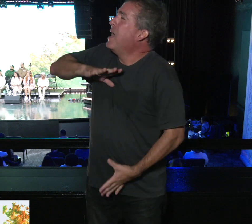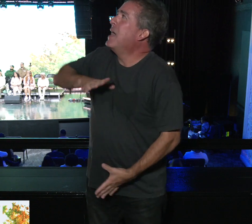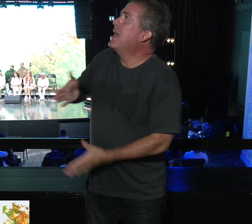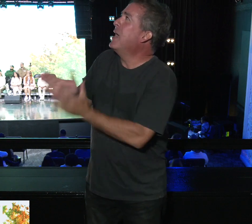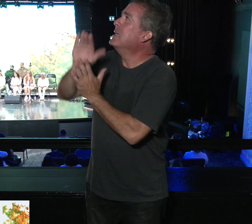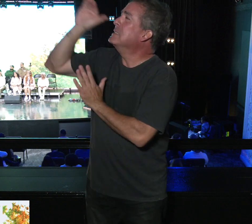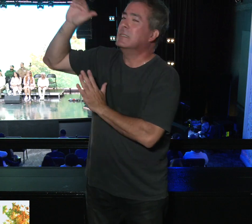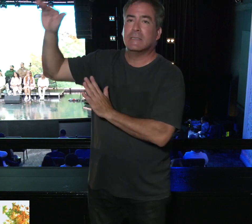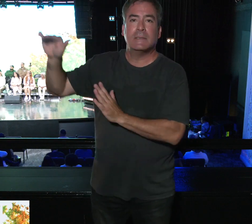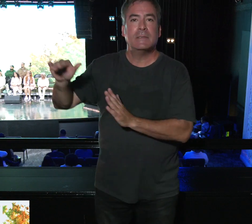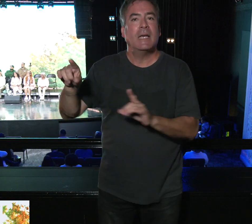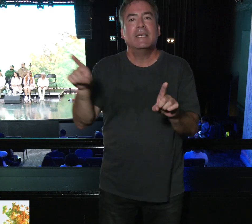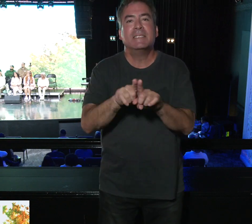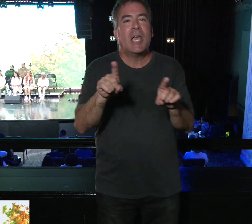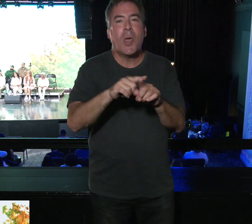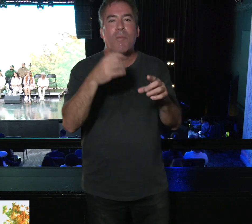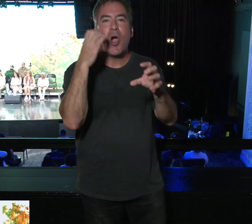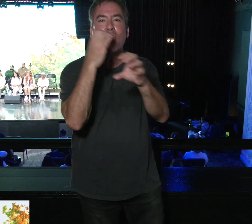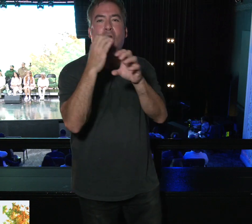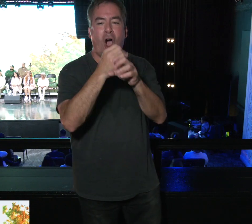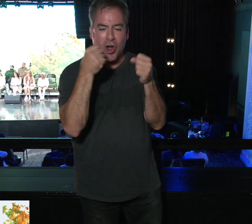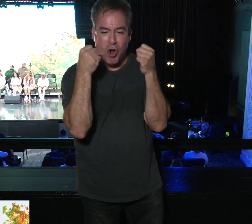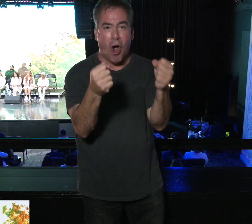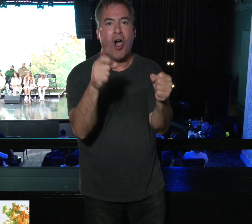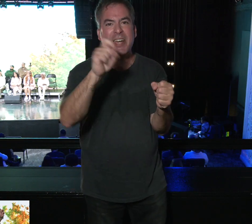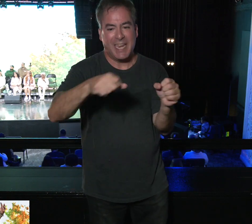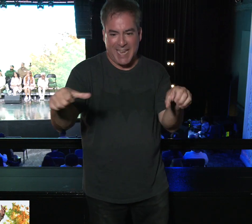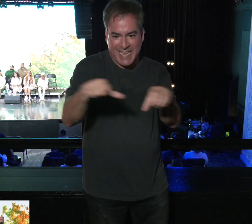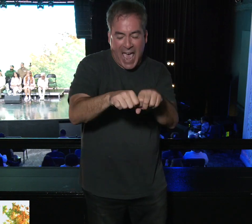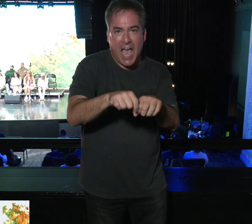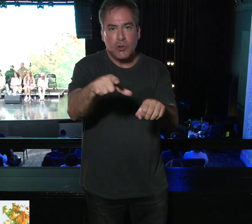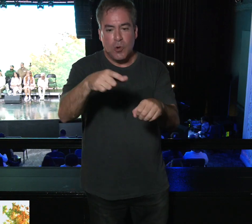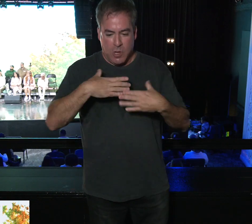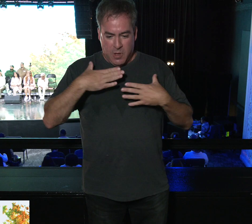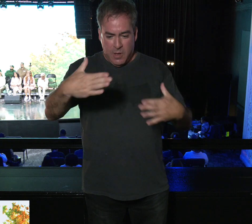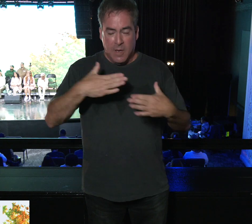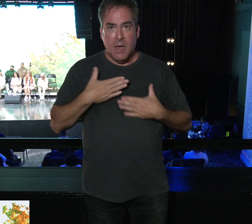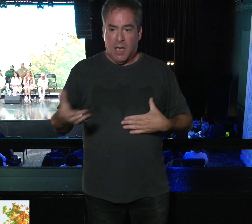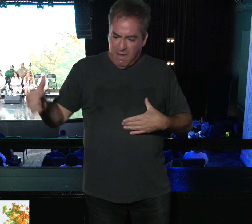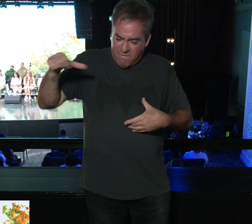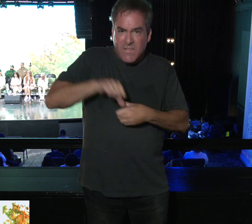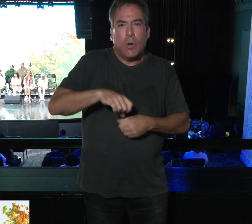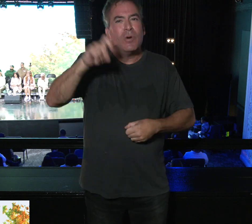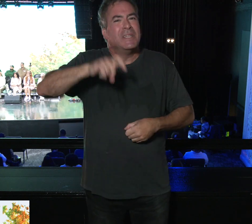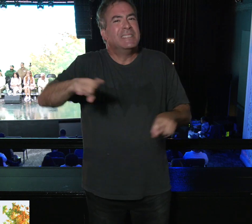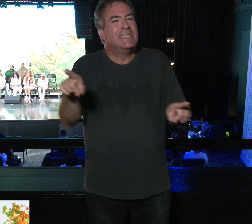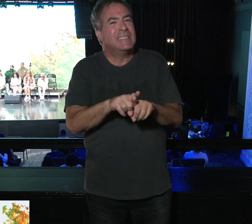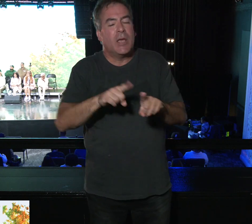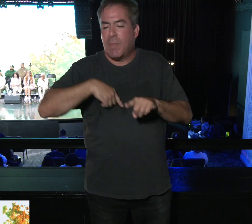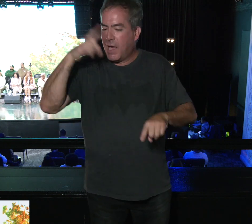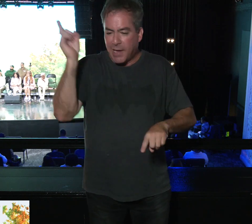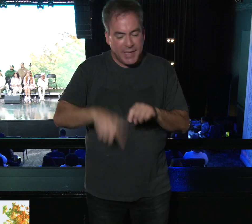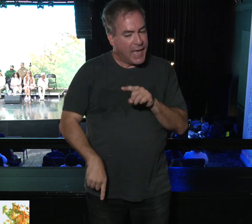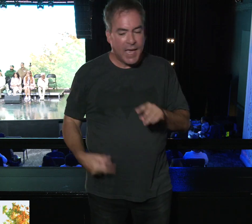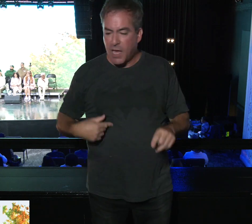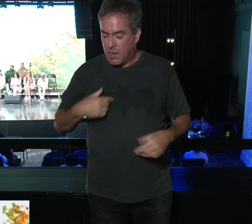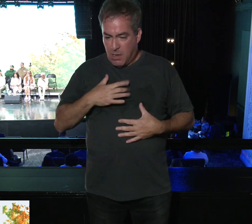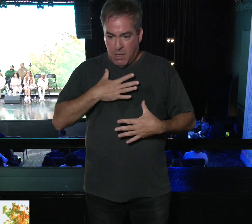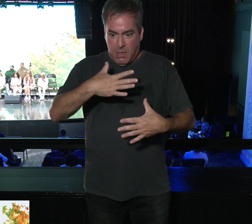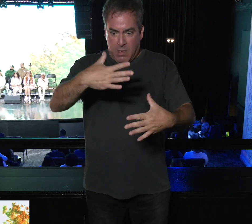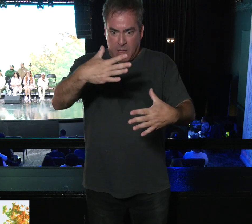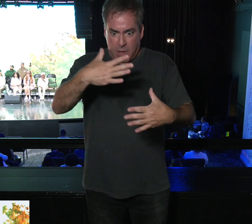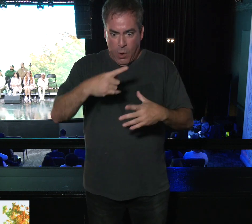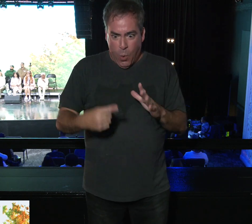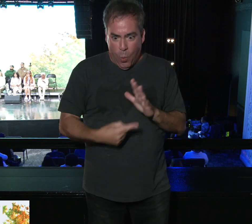cars need gas and we need oxygen in our lungs. God, would you fill me again? Would you? I can't live on the last breath I took.